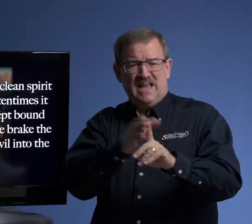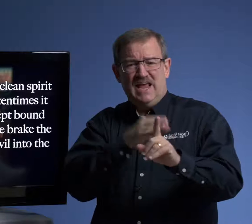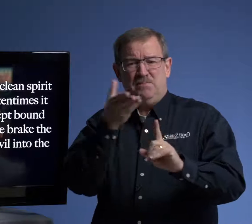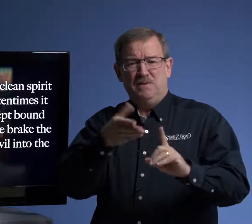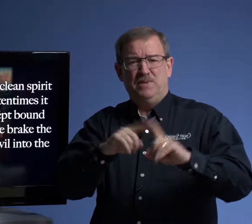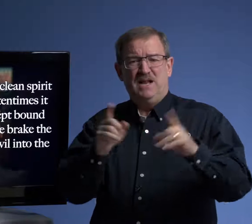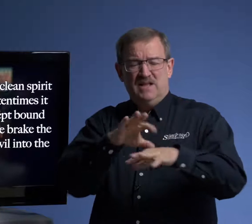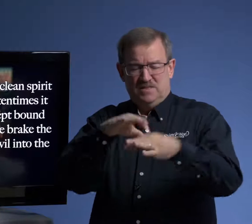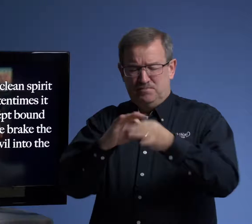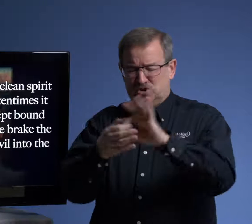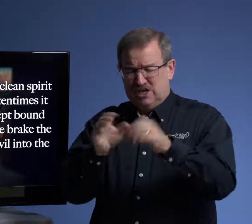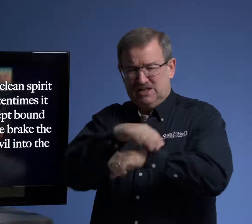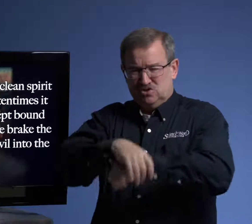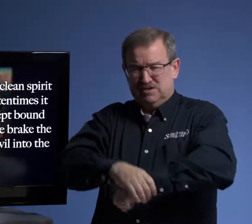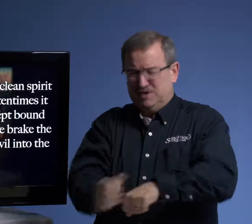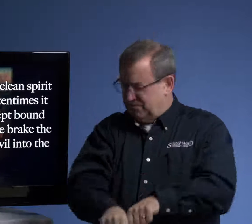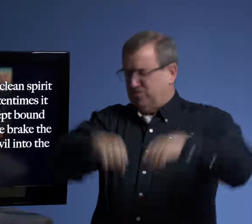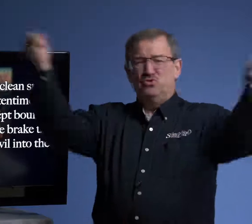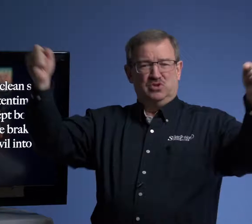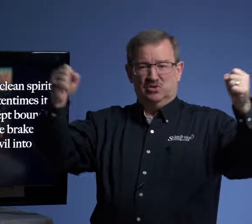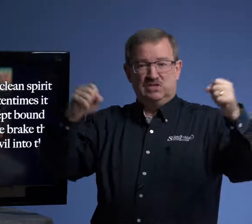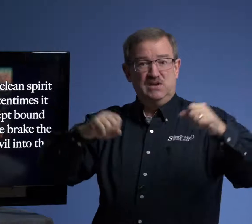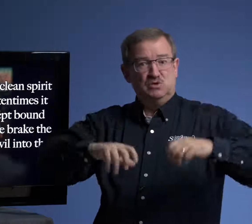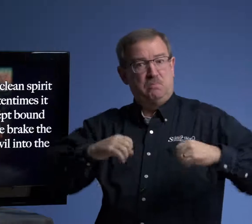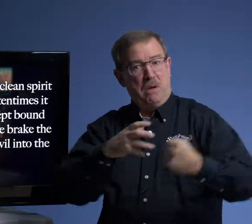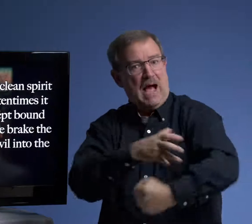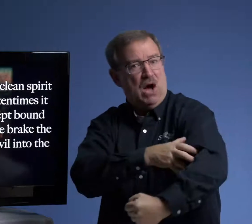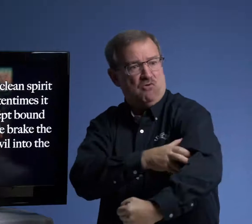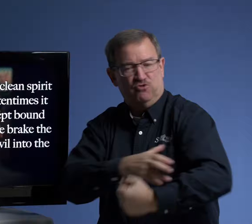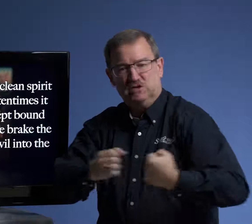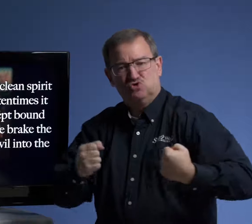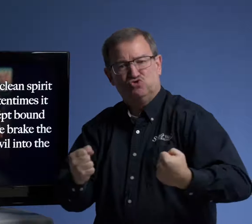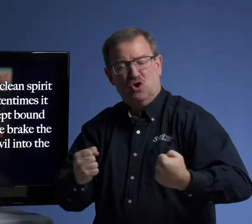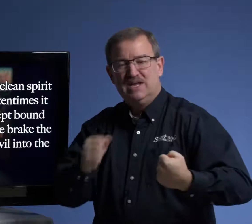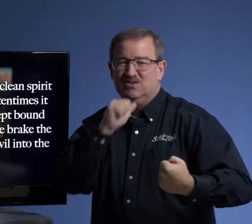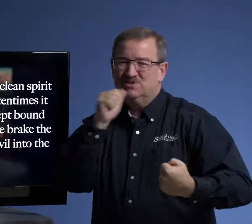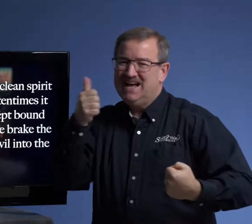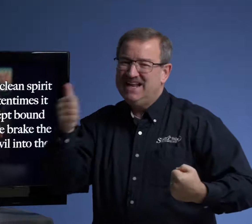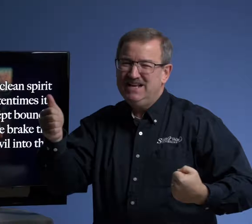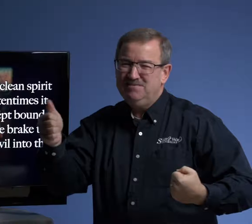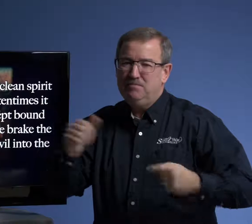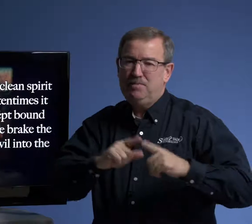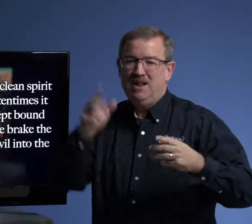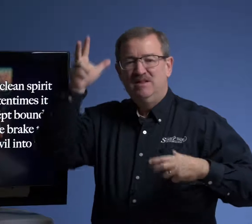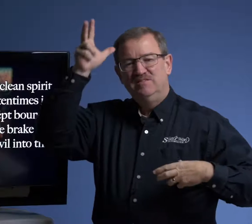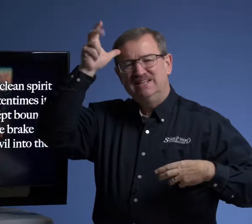tame him, but they put chains on him, but he broke those. He was powerful. He was strong. It was not him, but the